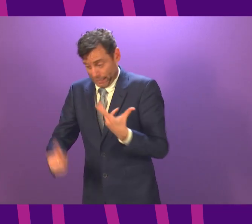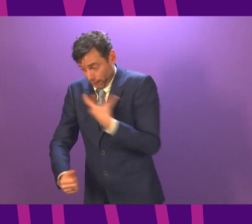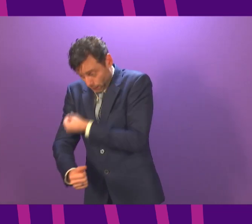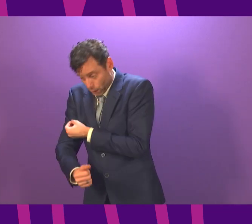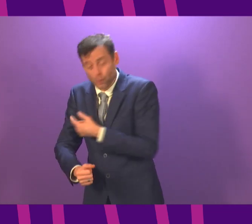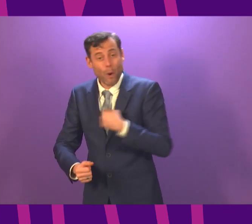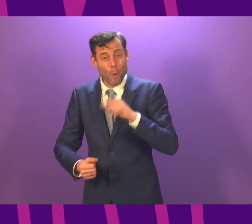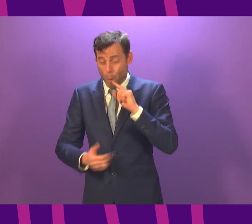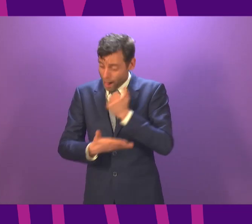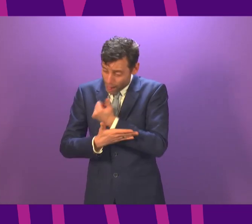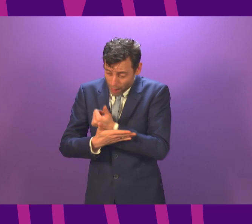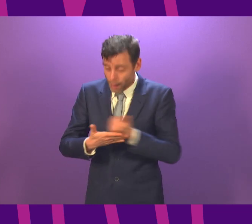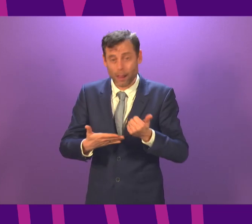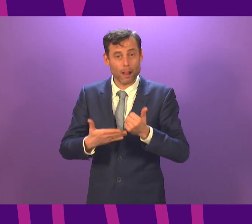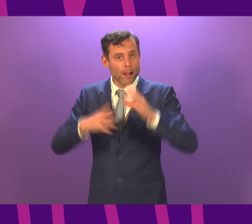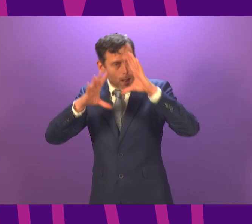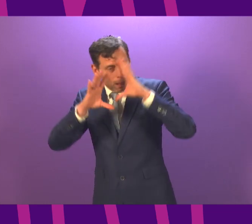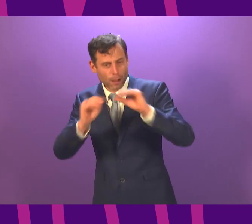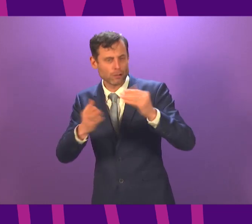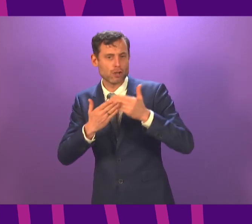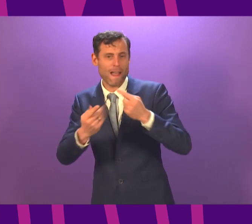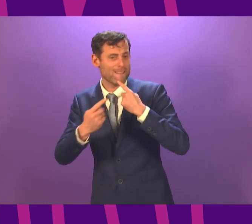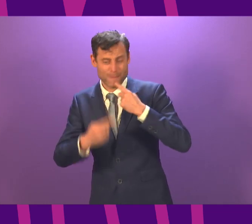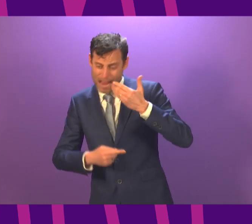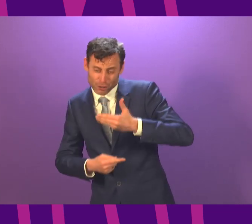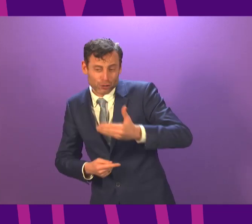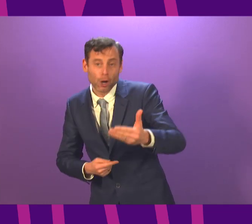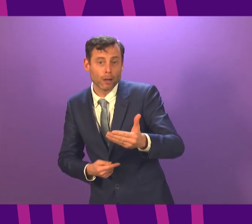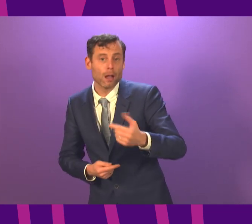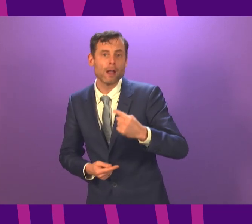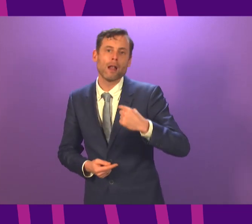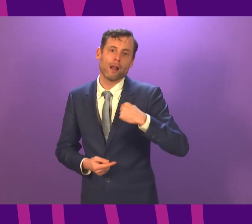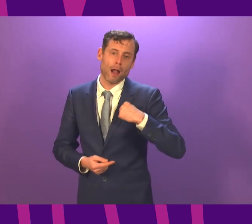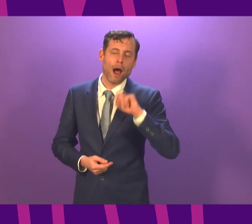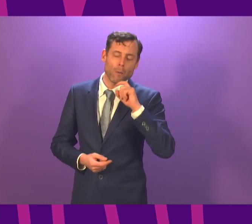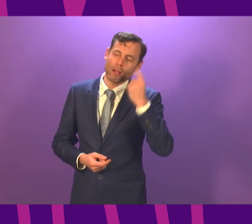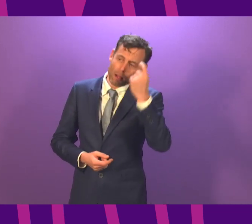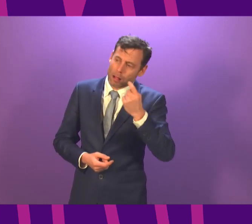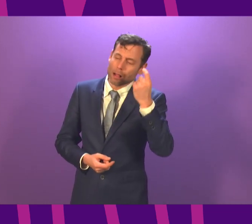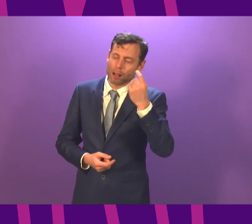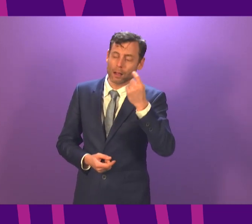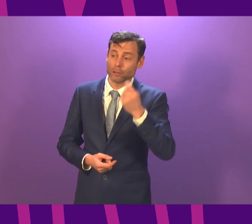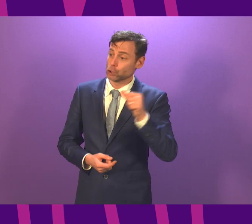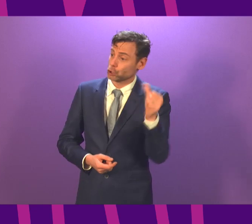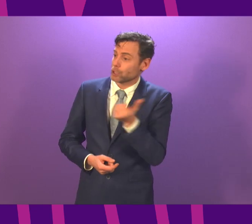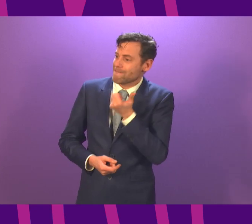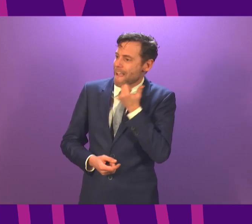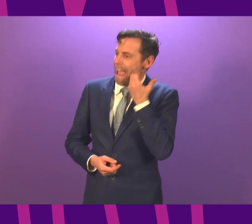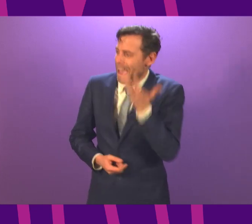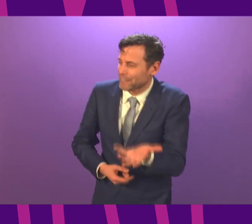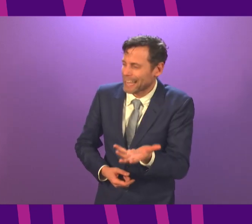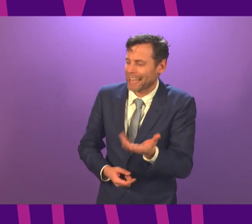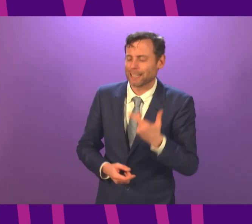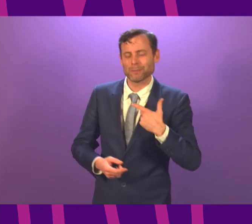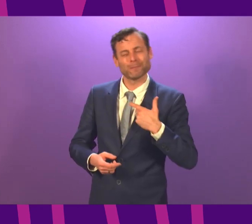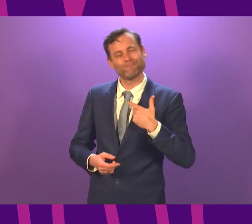almost on a daily basis at the moment. Look, I will consider the frequency of publication but I really want to strike